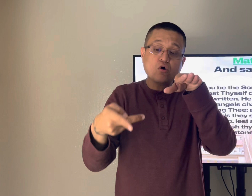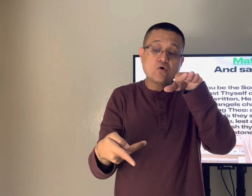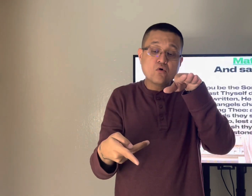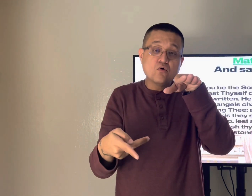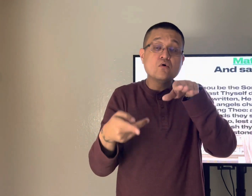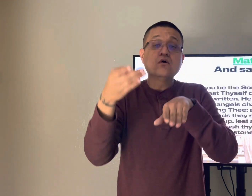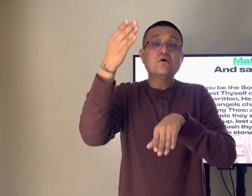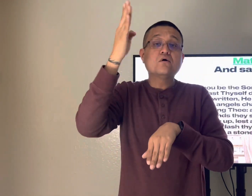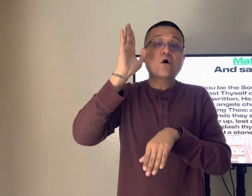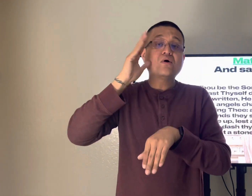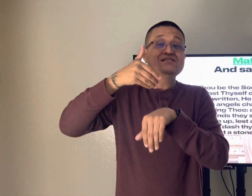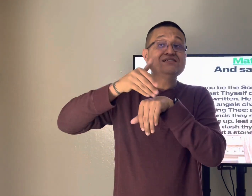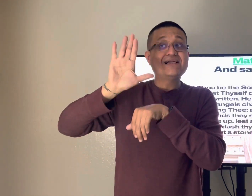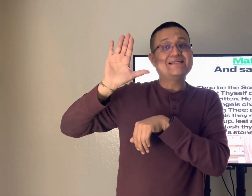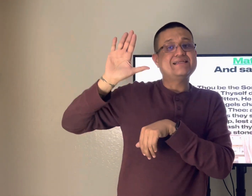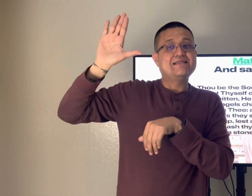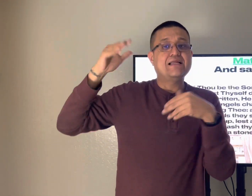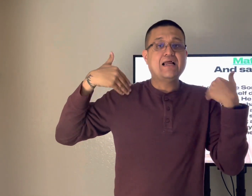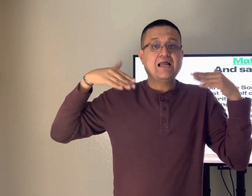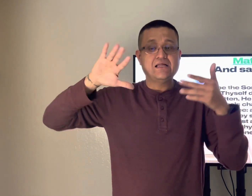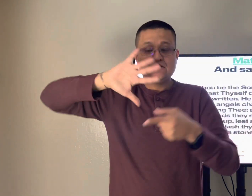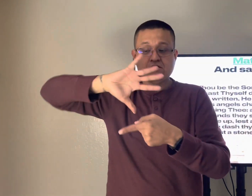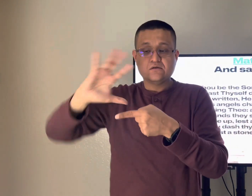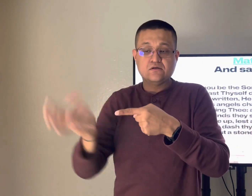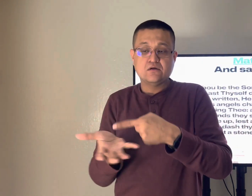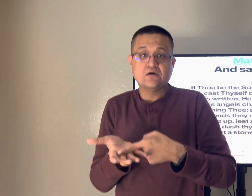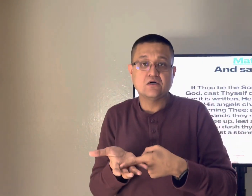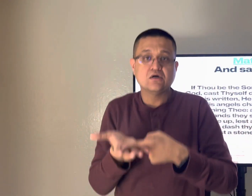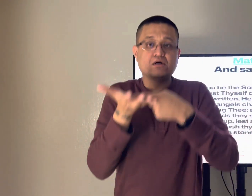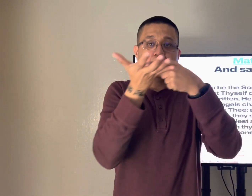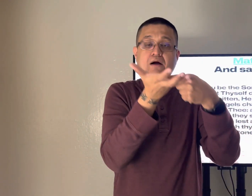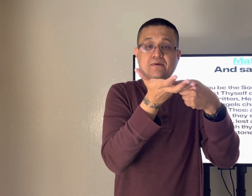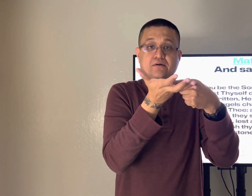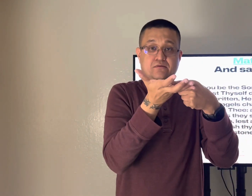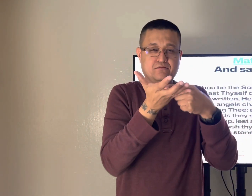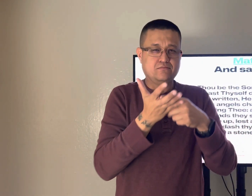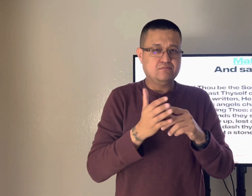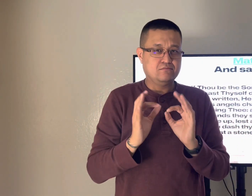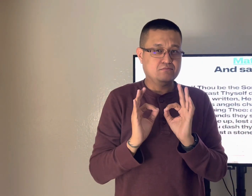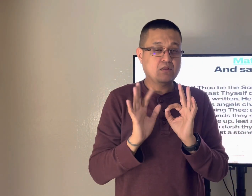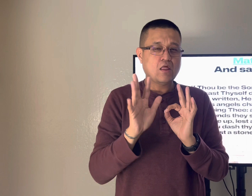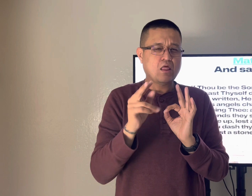the devil's saying here oh if you fall your angels will come save you before you hit the ground